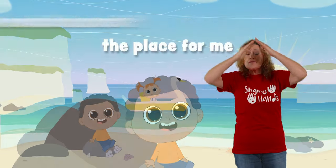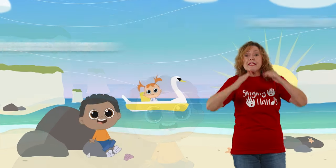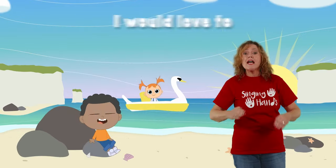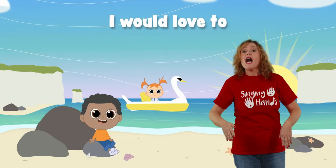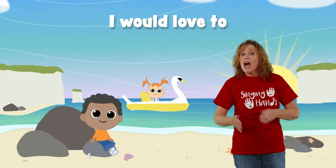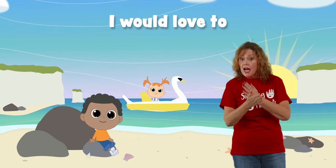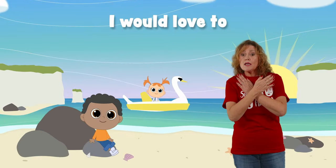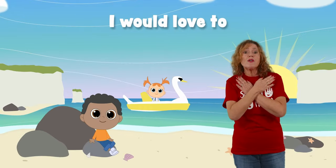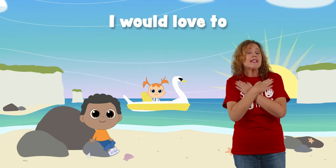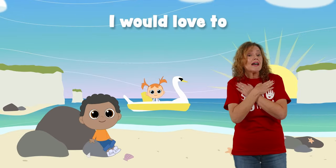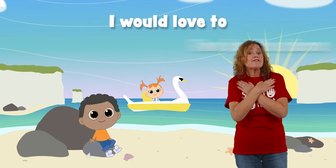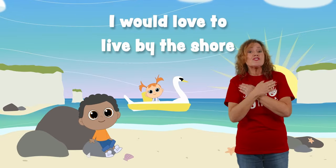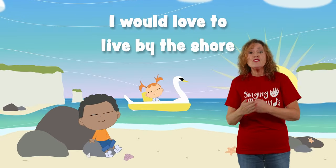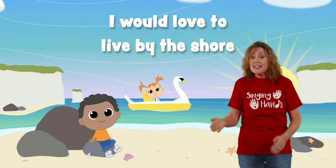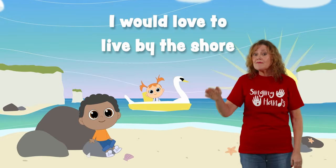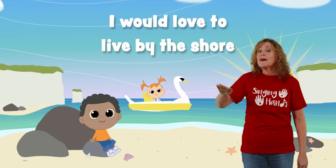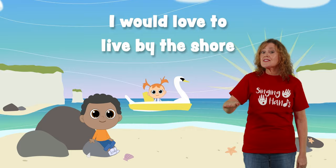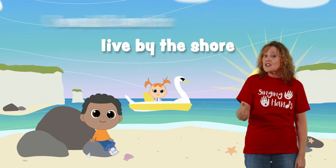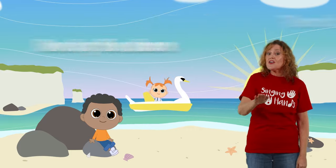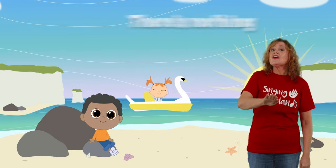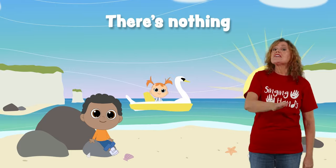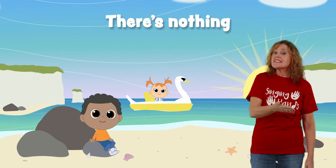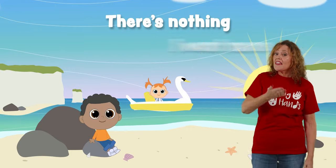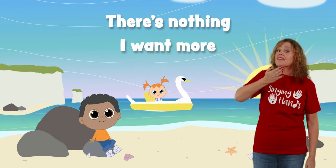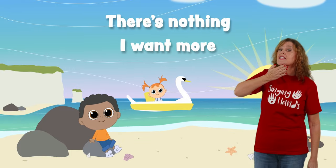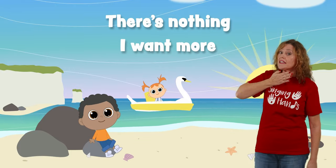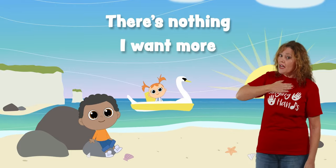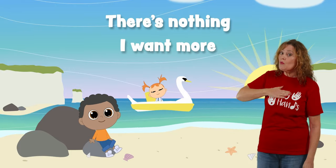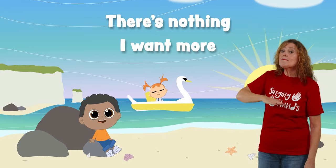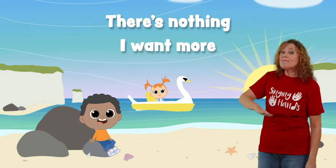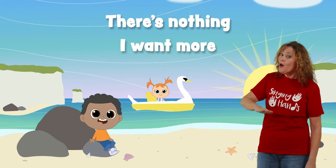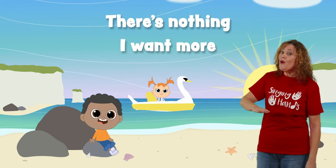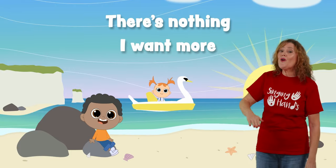me I would love to live by the shore, there's nothing I want more